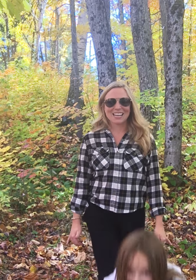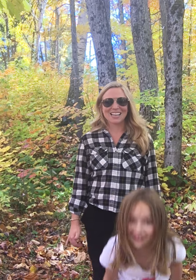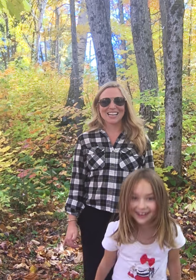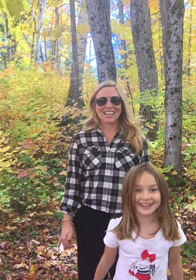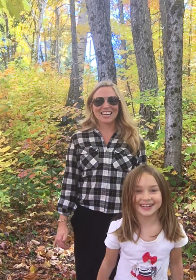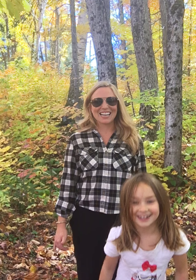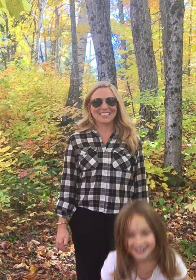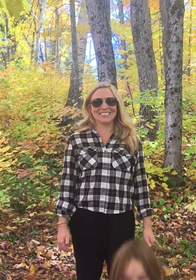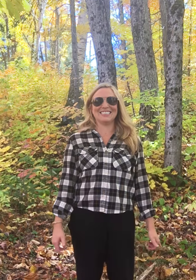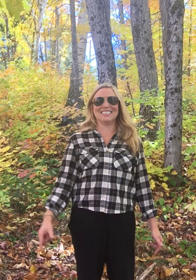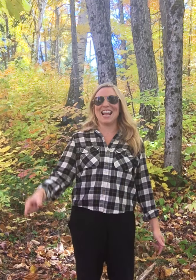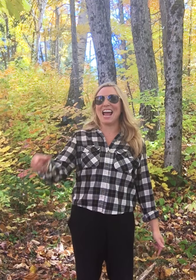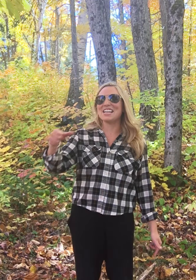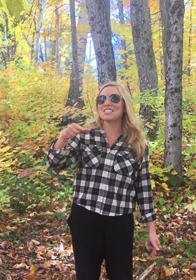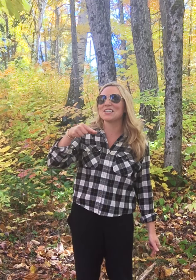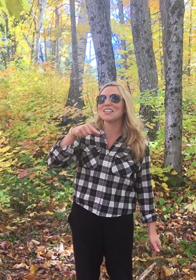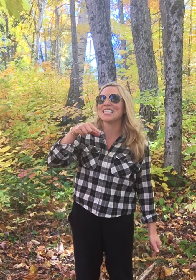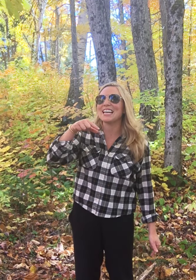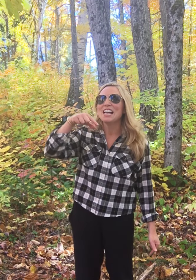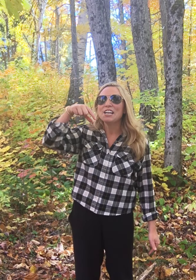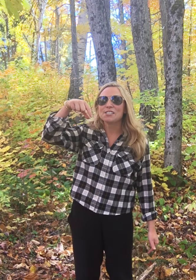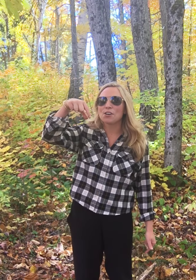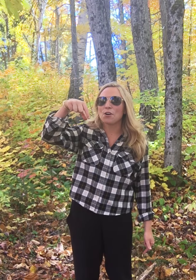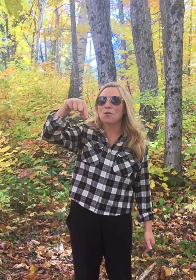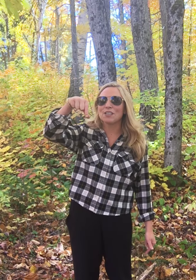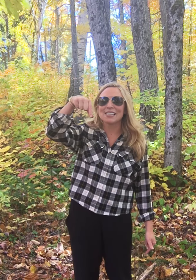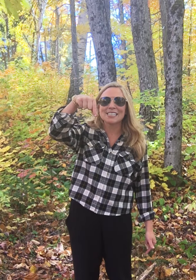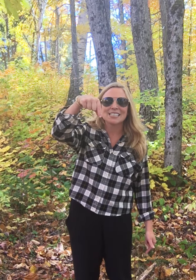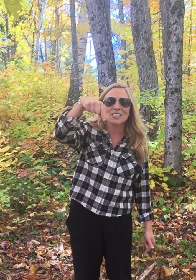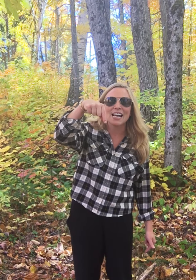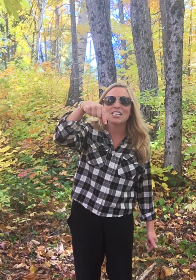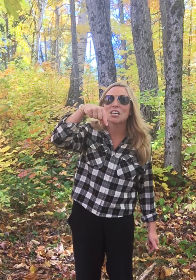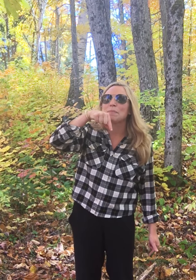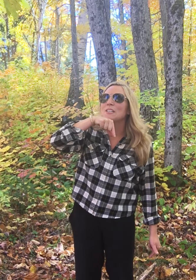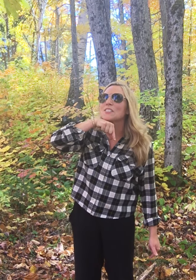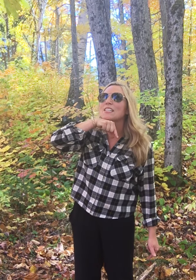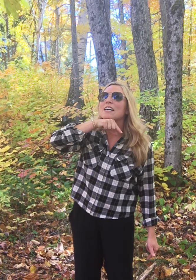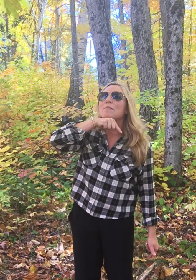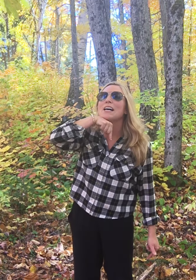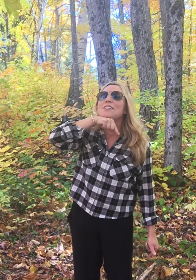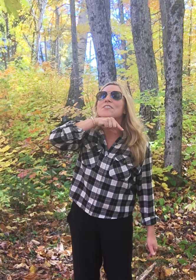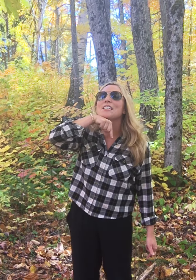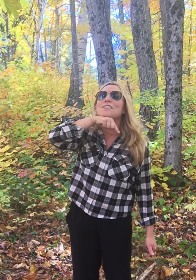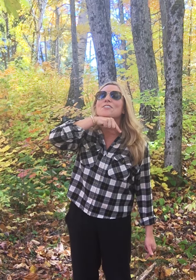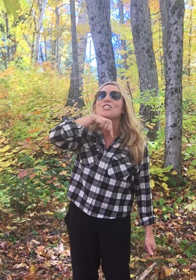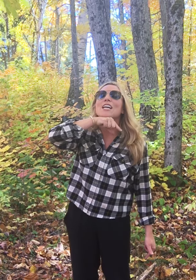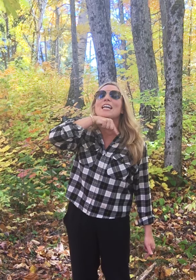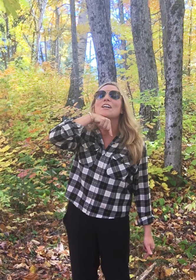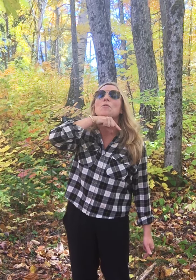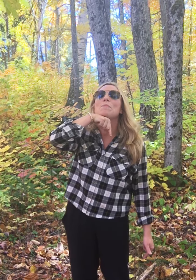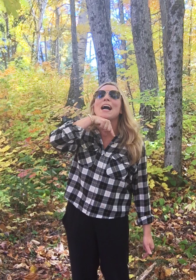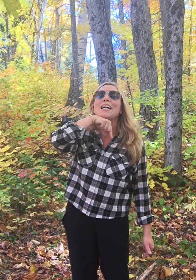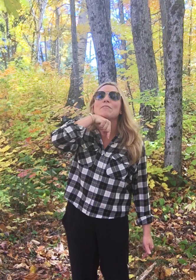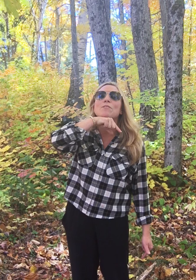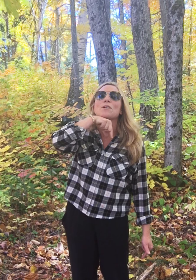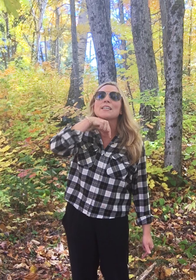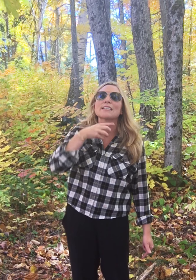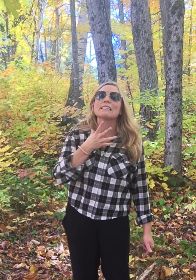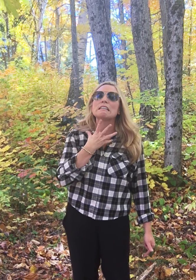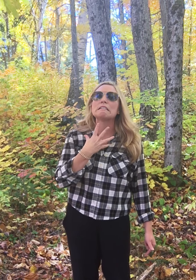Turkey. And turkey. So this little handshape here is gonna come underneath your chin and go back and forth like the little